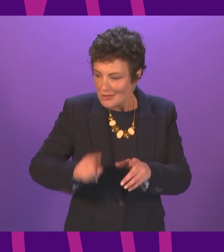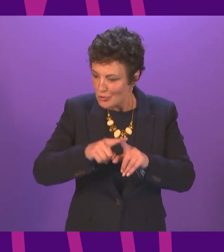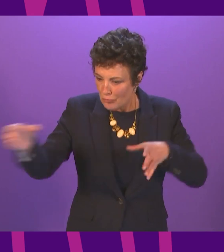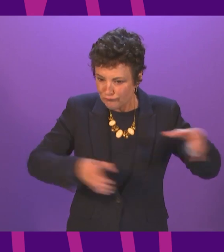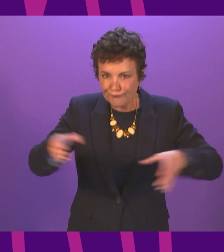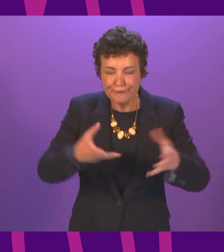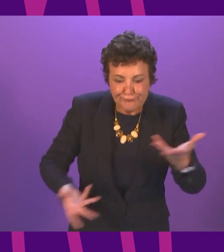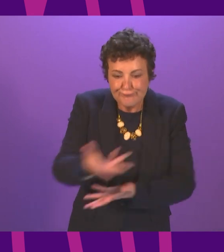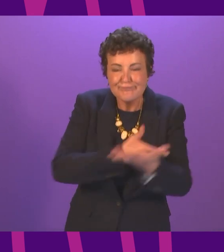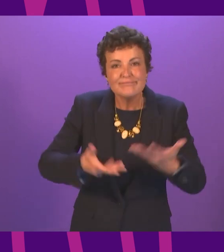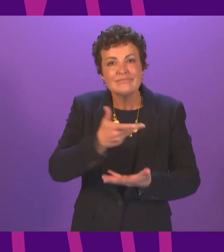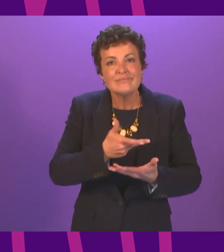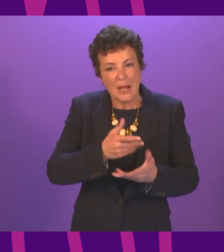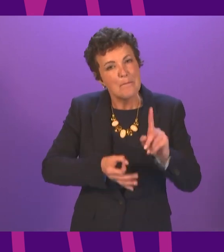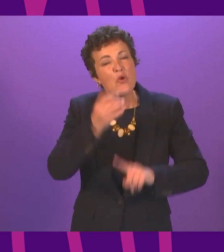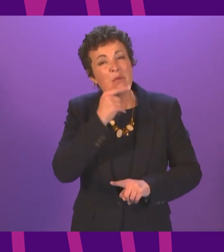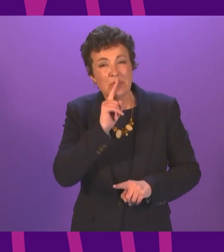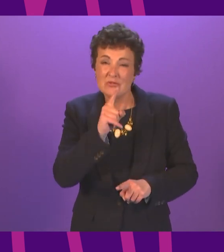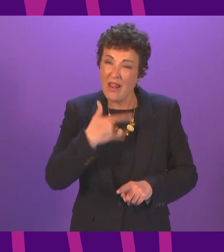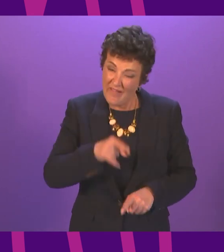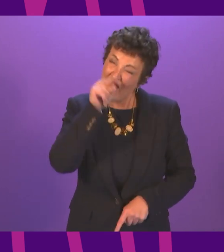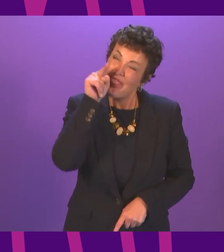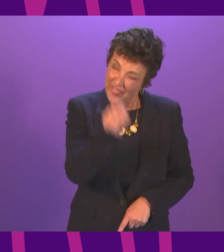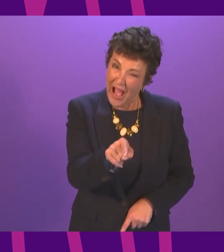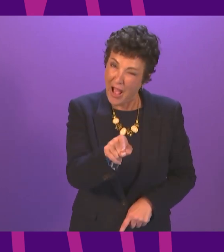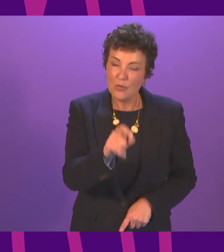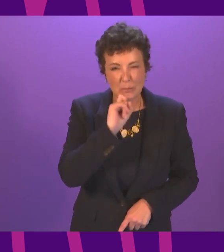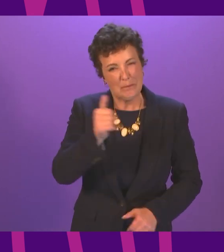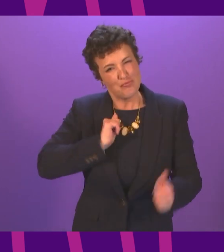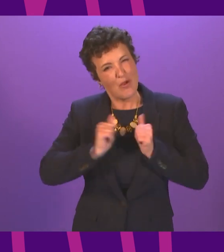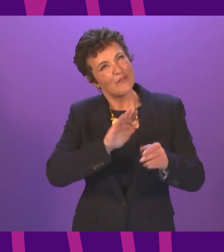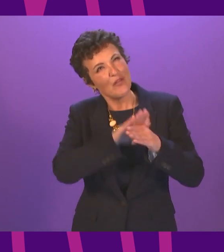improve people's lives. That would be a legacy of which we could all be very proud.